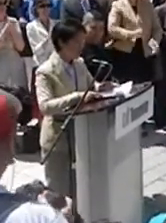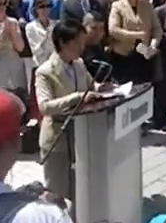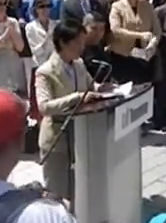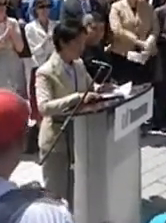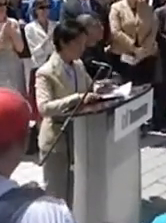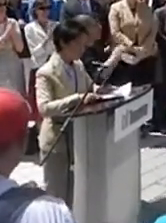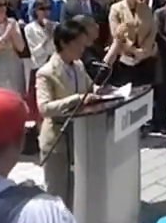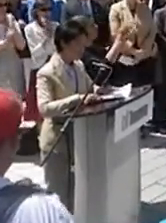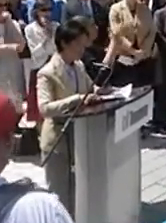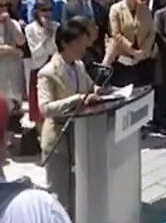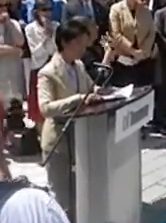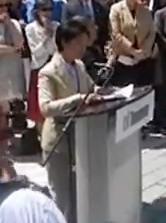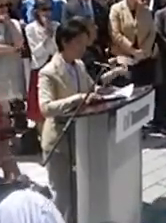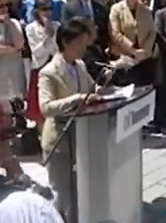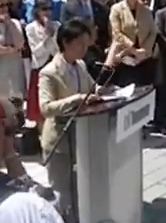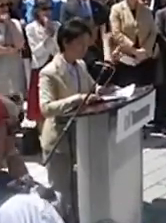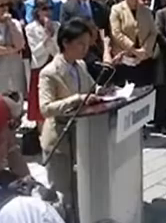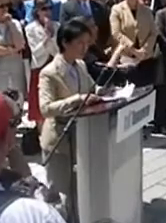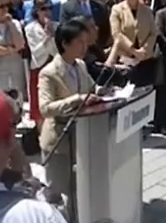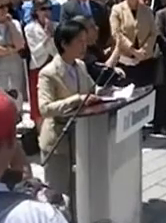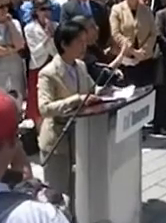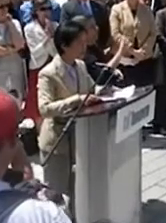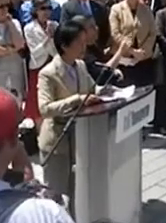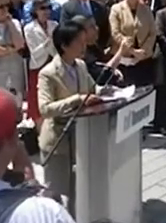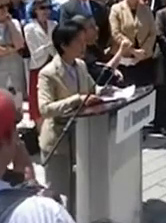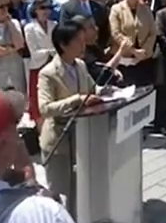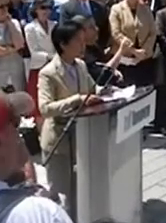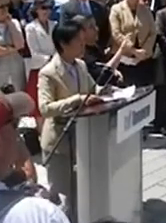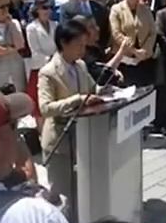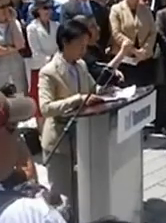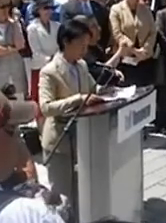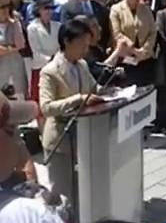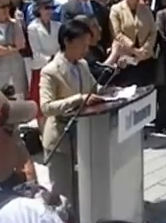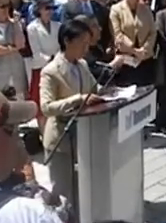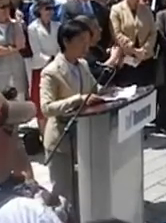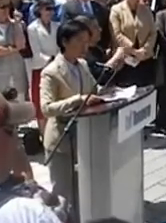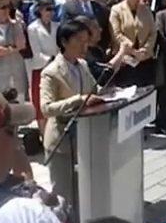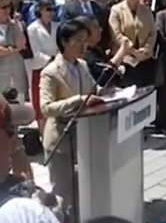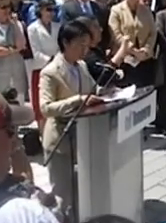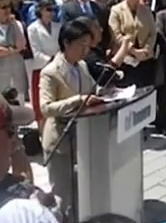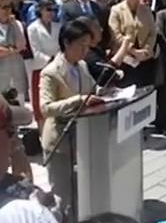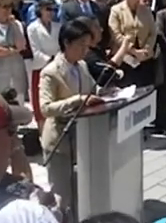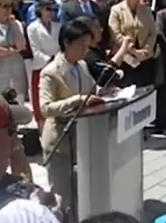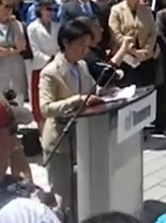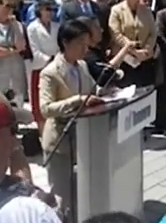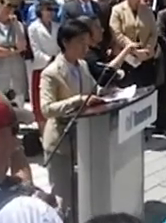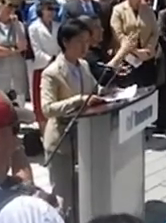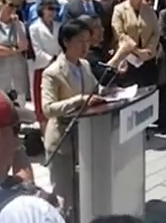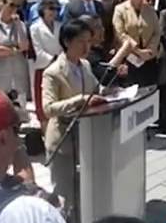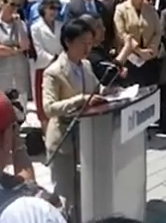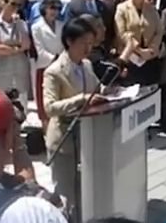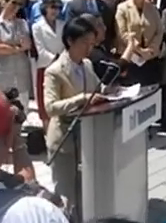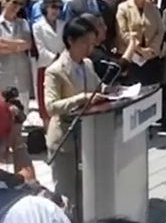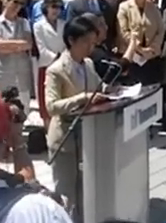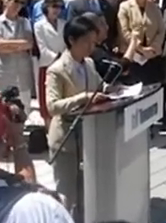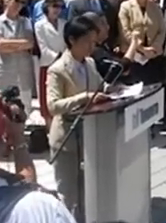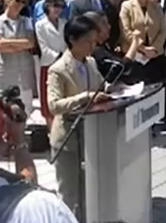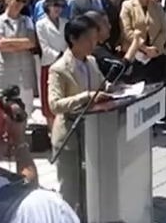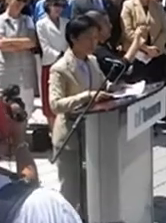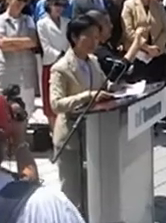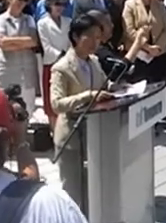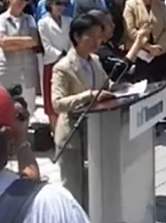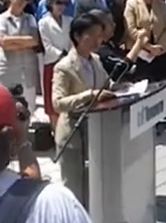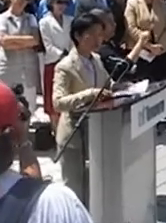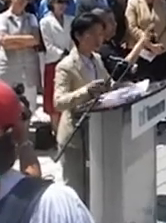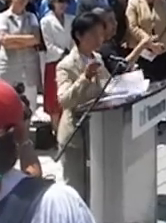I am also honoured to have Francisco Alvarez and Luca Amona, who are the Pride Co-Chairs